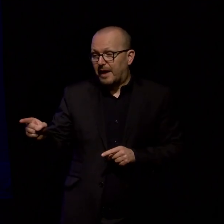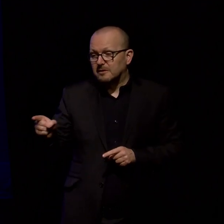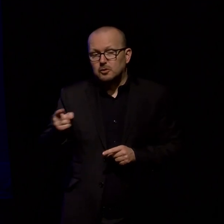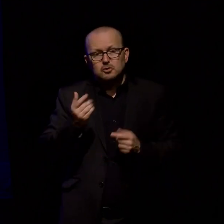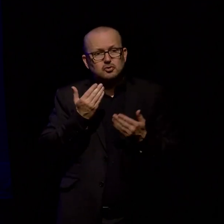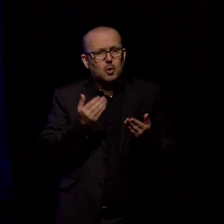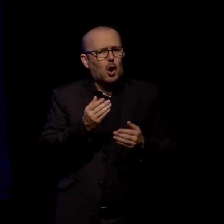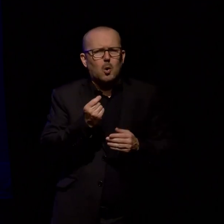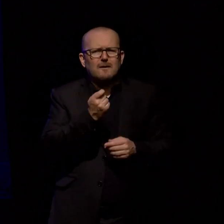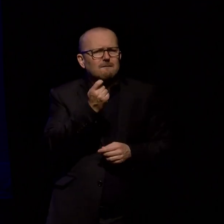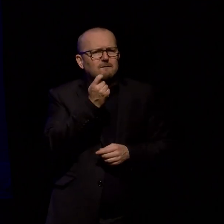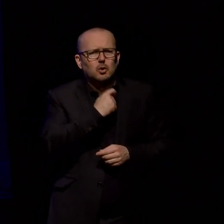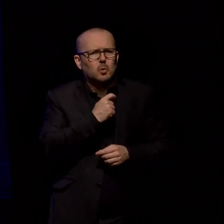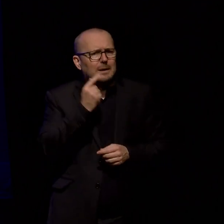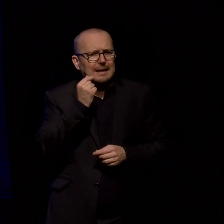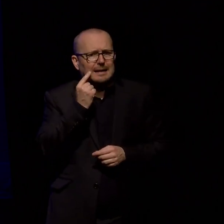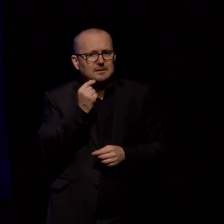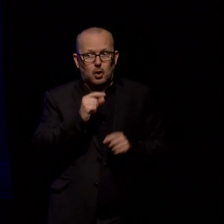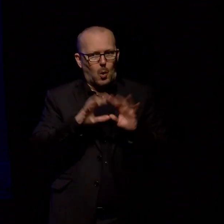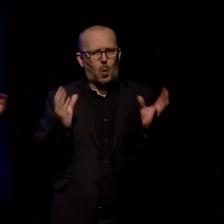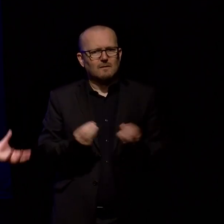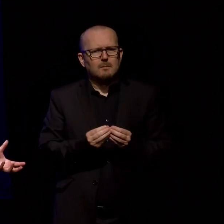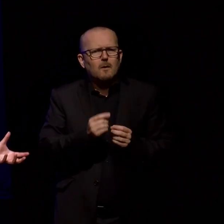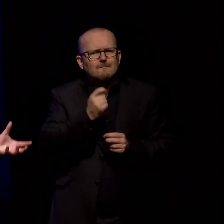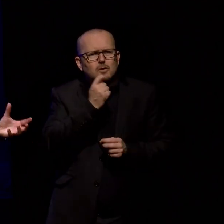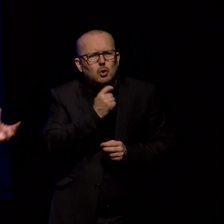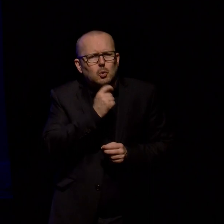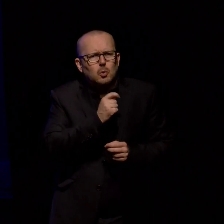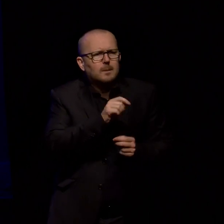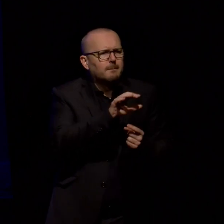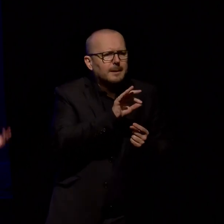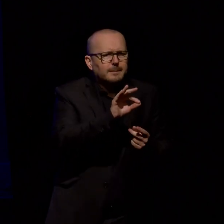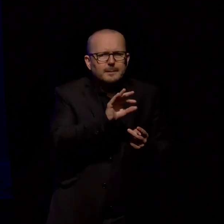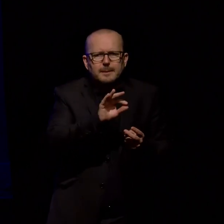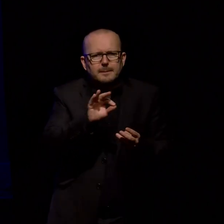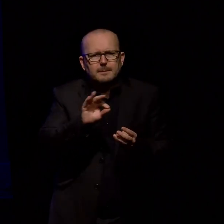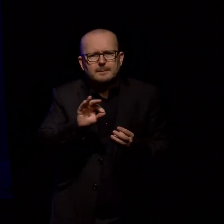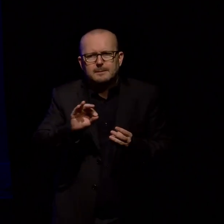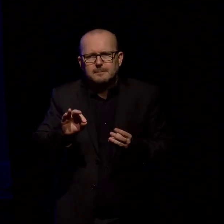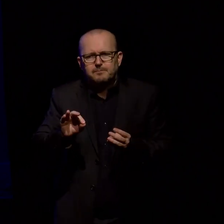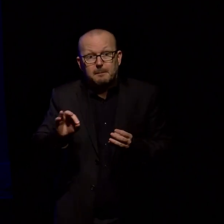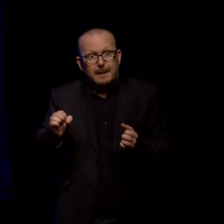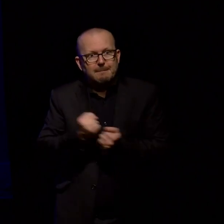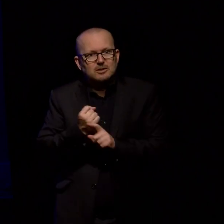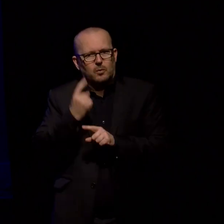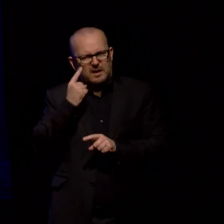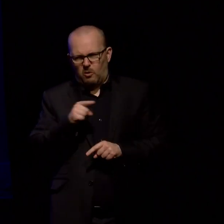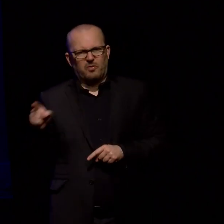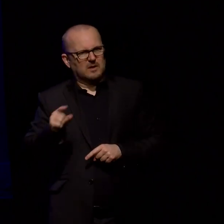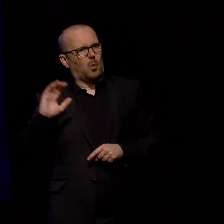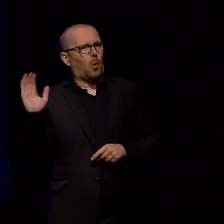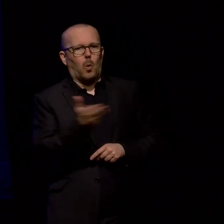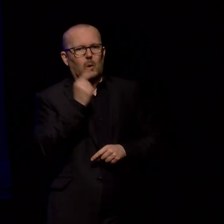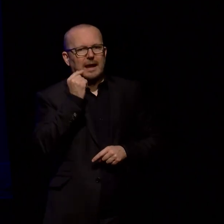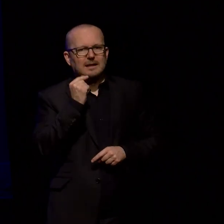number of the cats of Wellington but it makes you sort of think that it's like implicitly that it's almost all of them